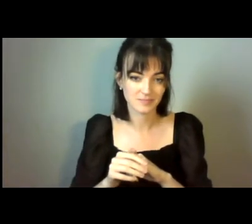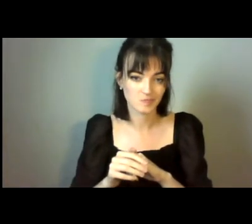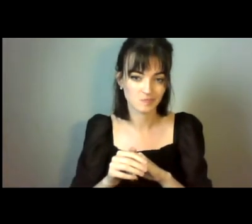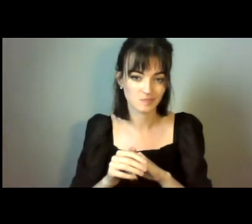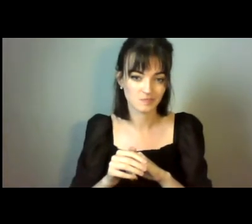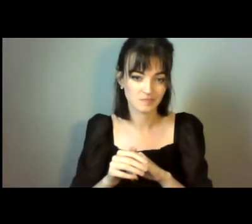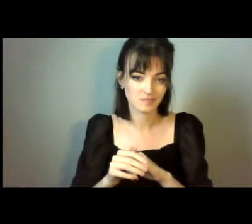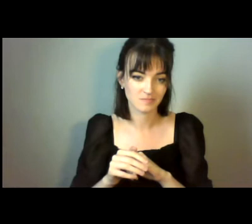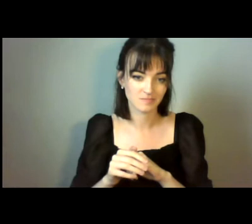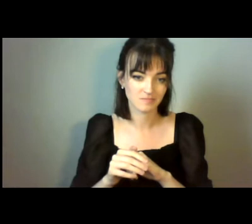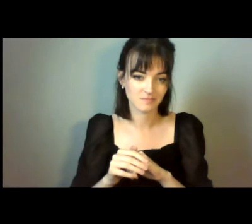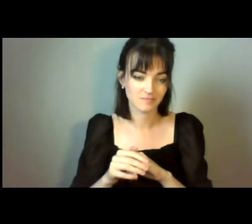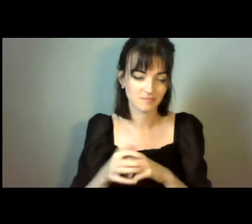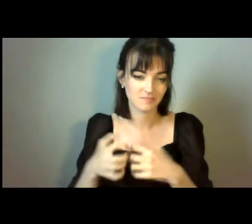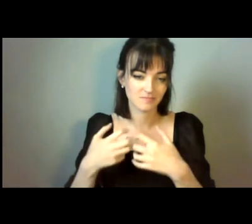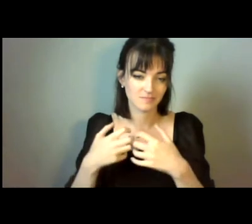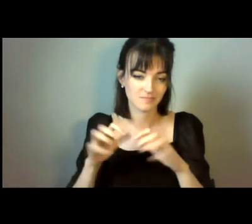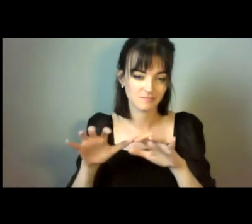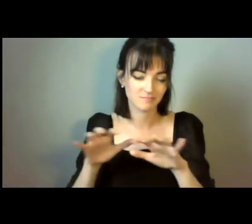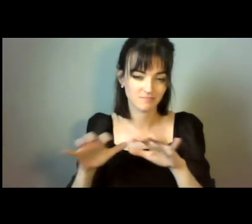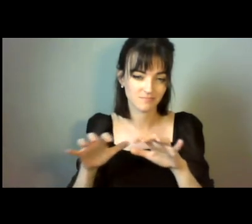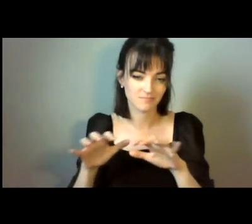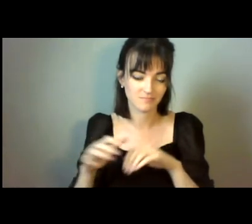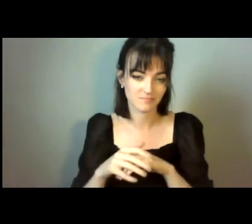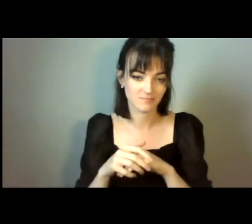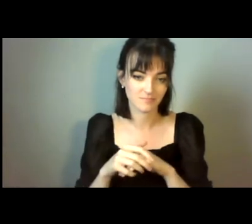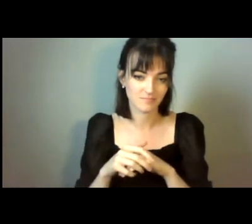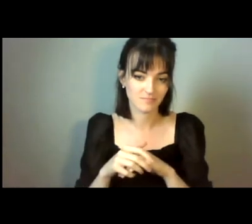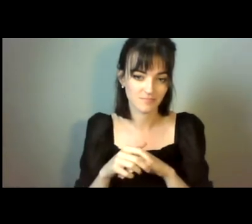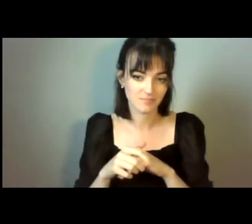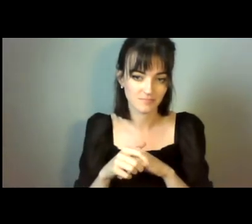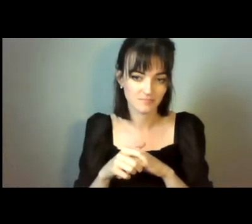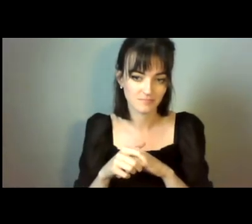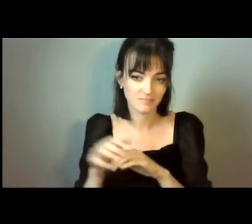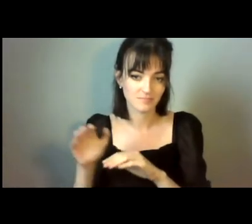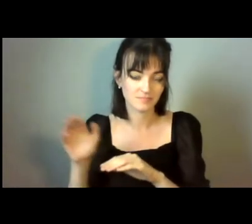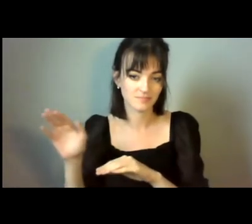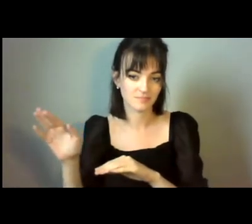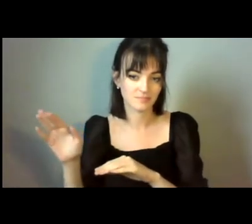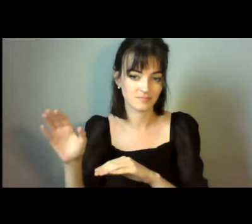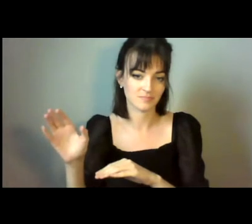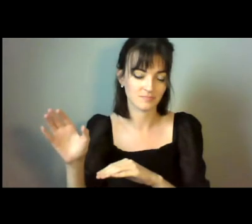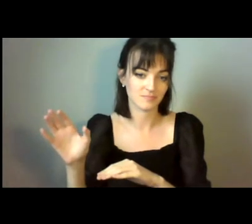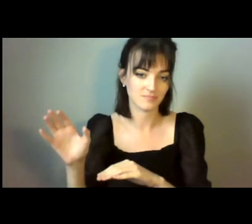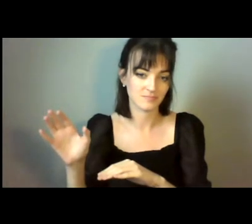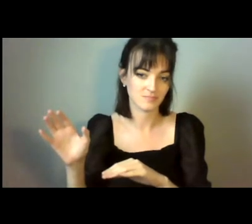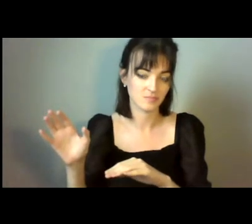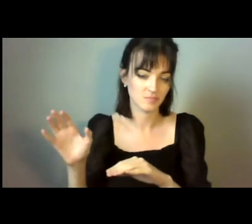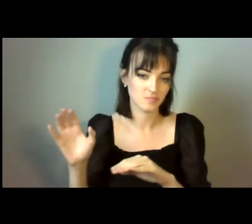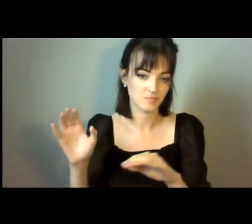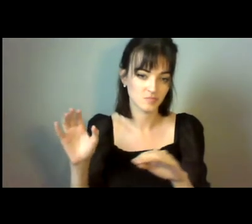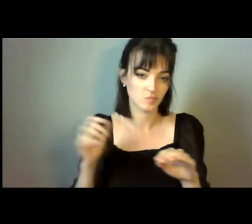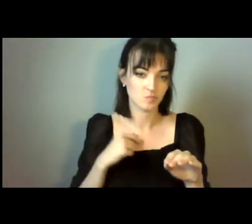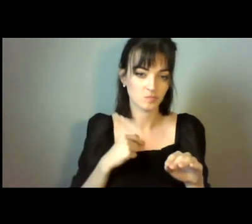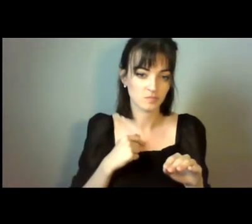But as I said earlier, from a mental health perspective, the position currently that